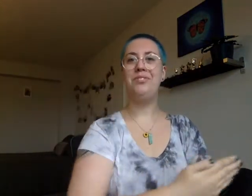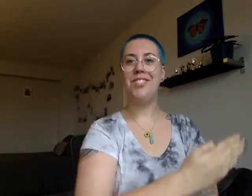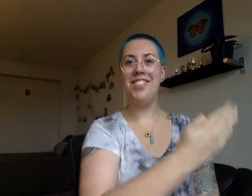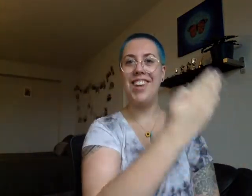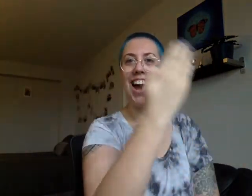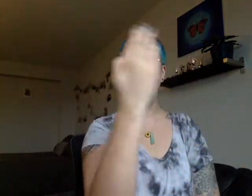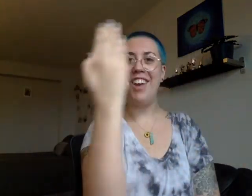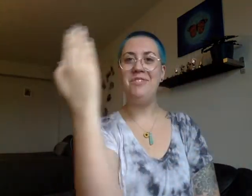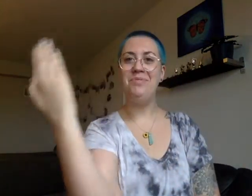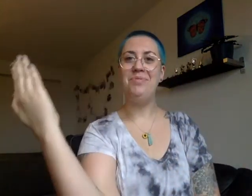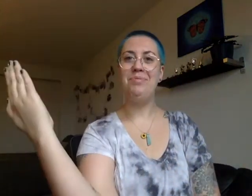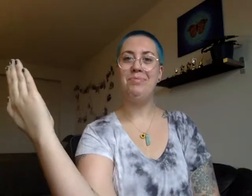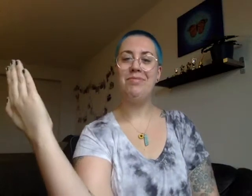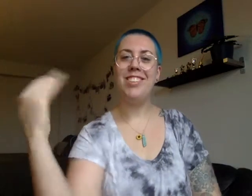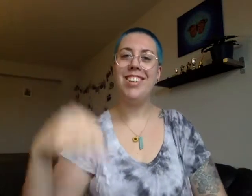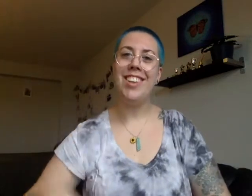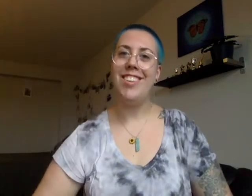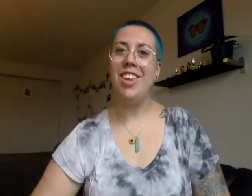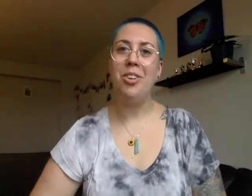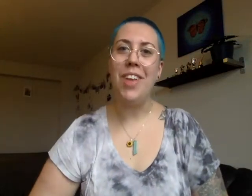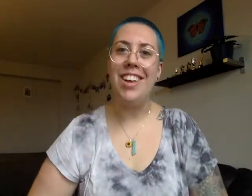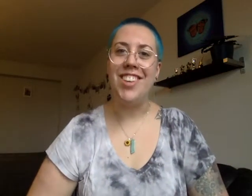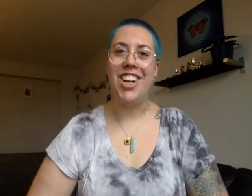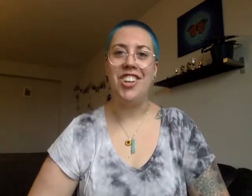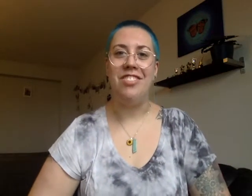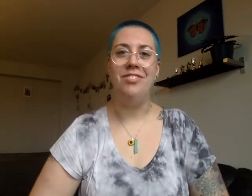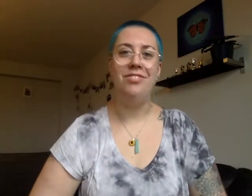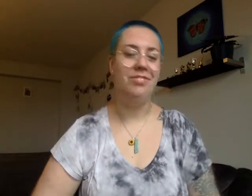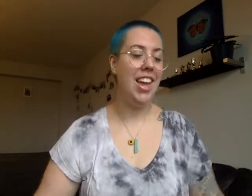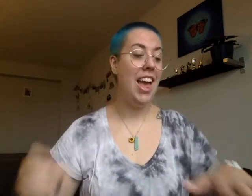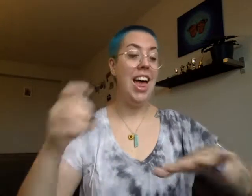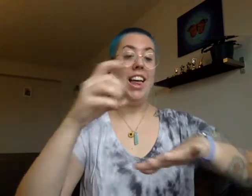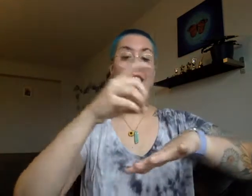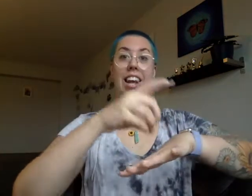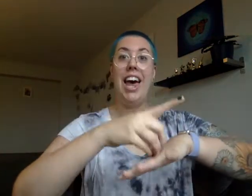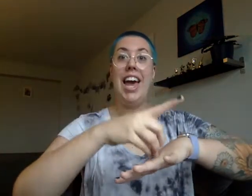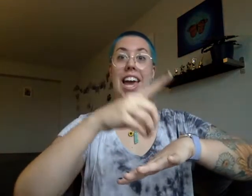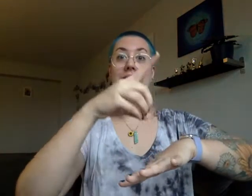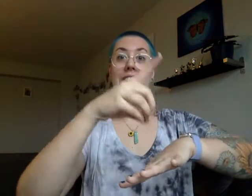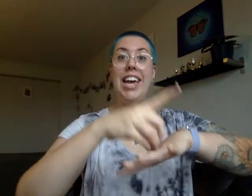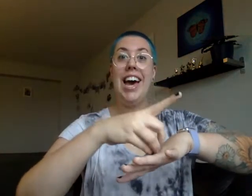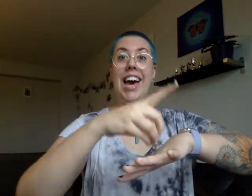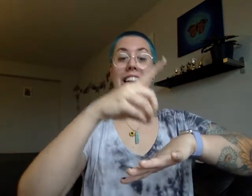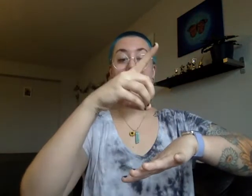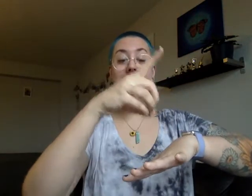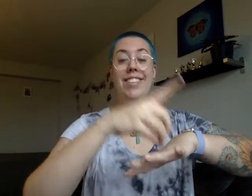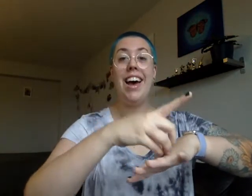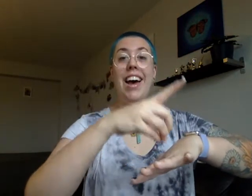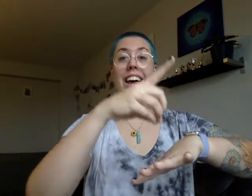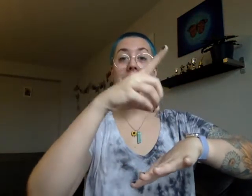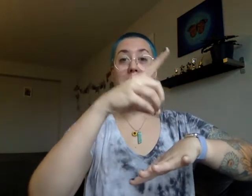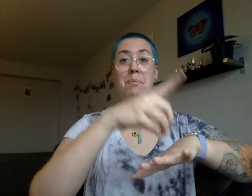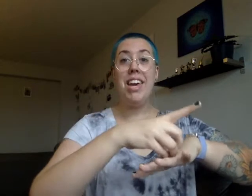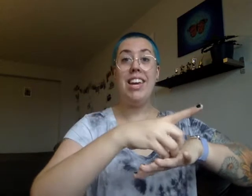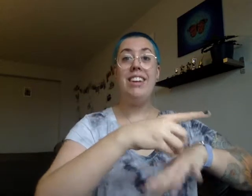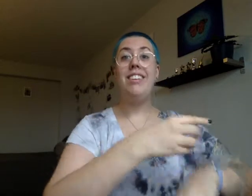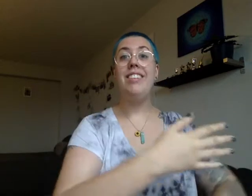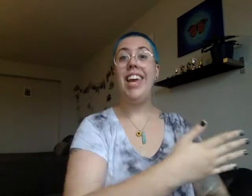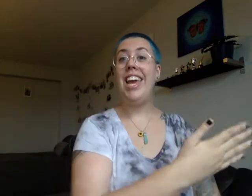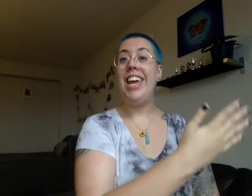Sky. Let's sing through that section. Like a diamond in